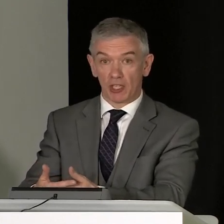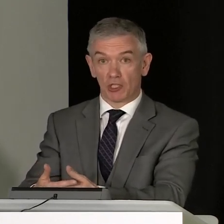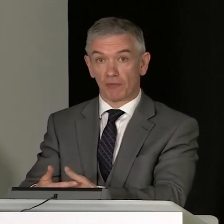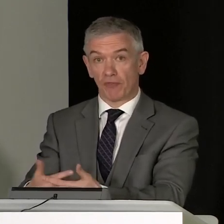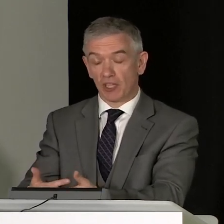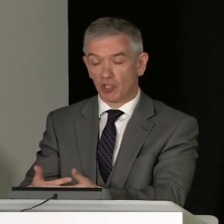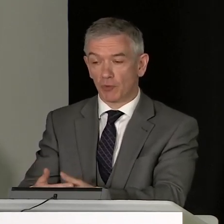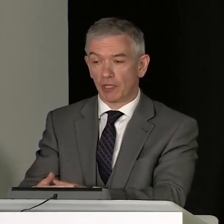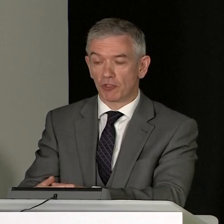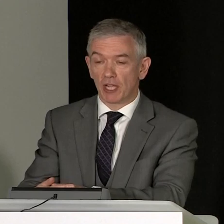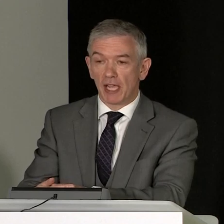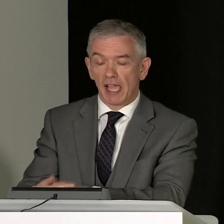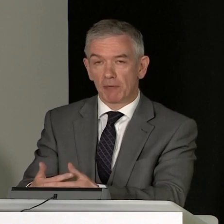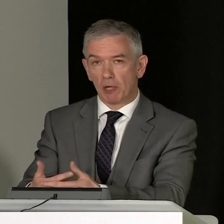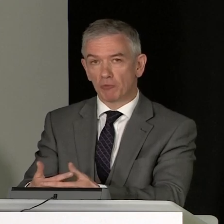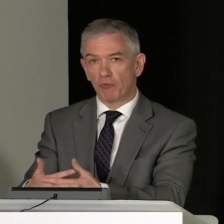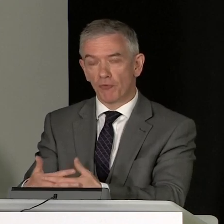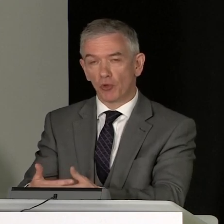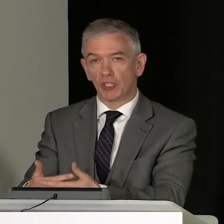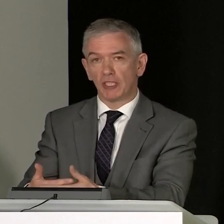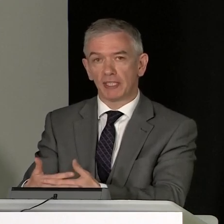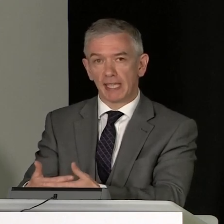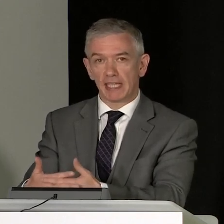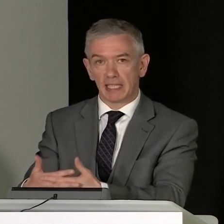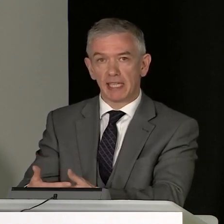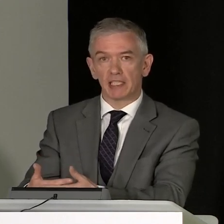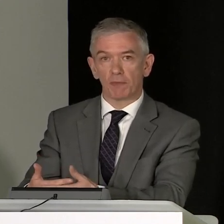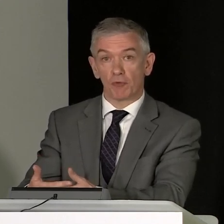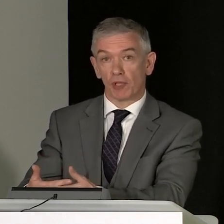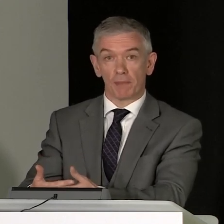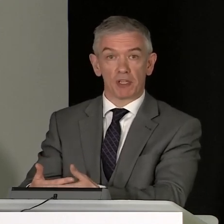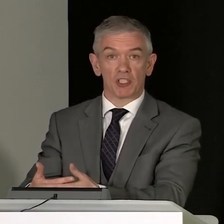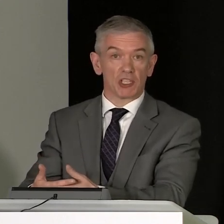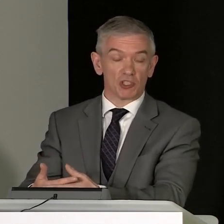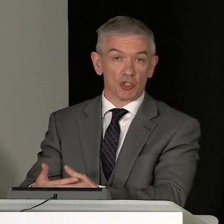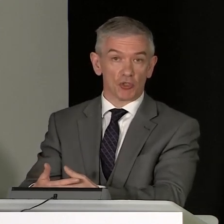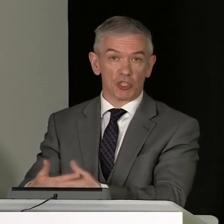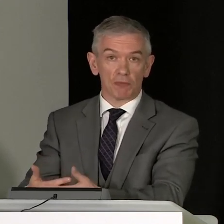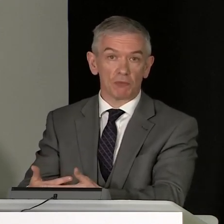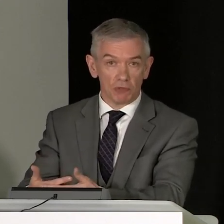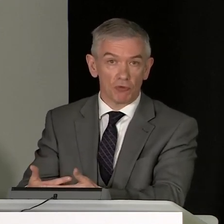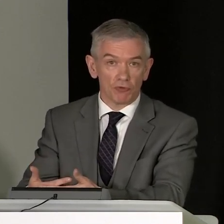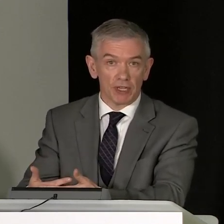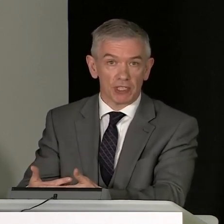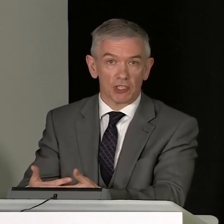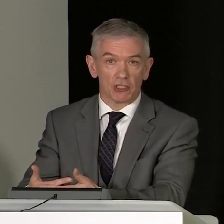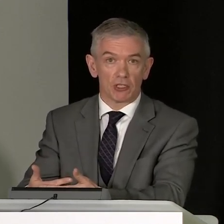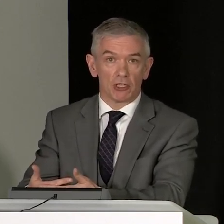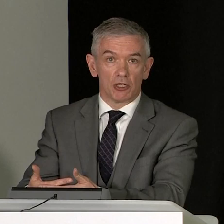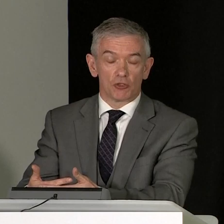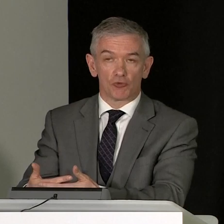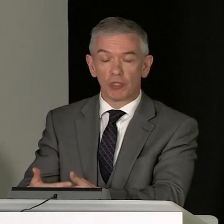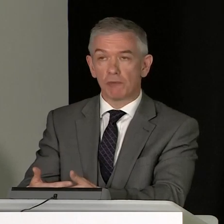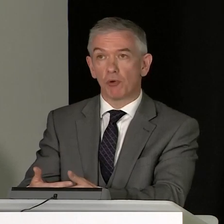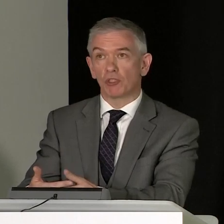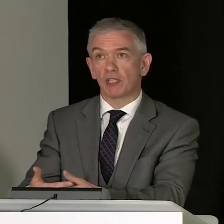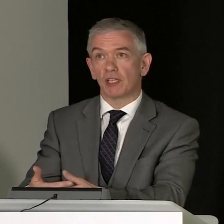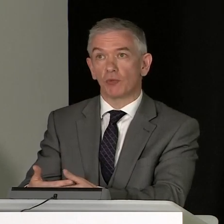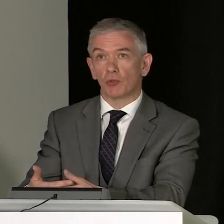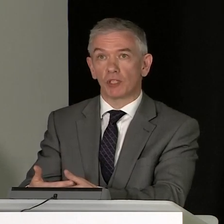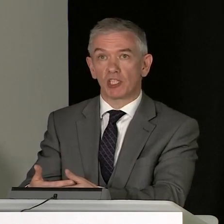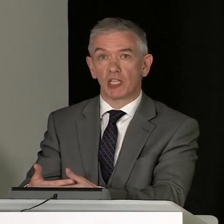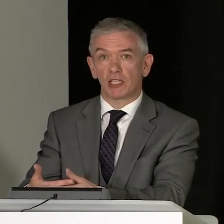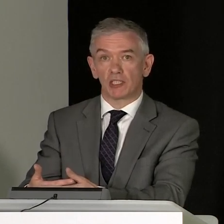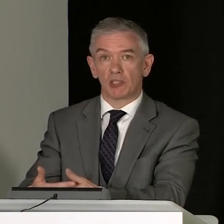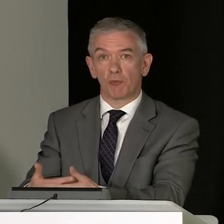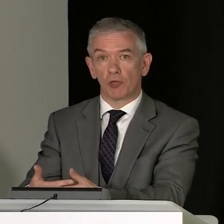to potentially infect someone else, it can be up to 14 days later before that person starts to show symptoms of those virus. So it's really important